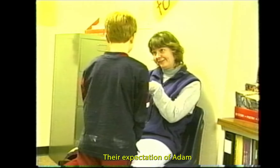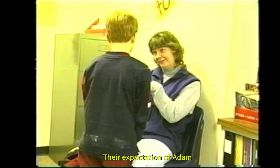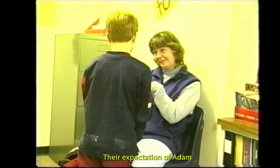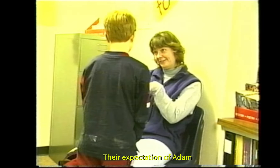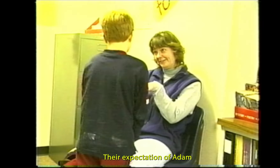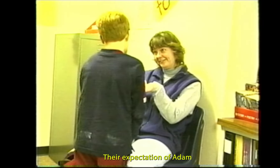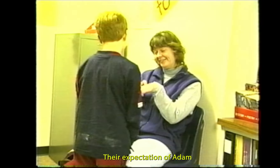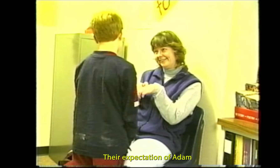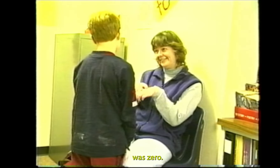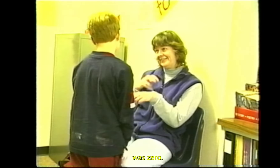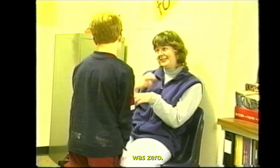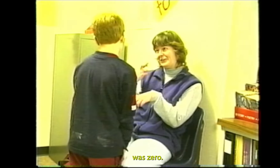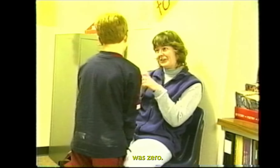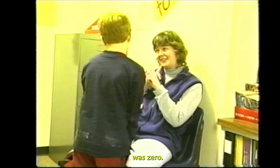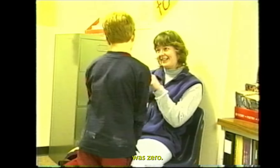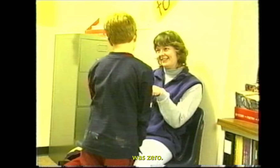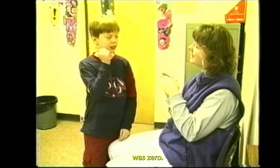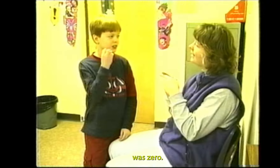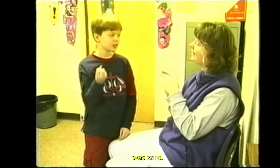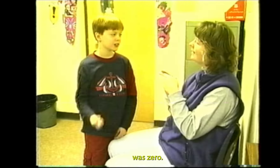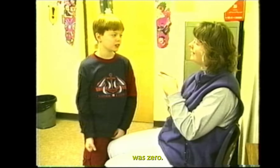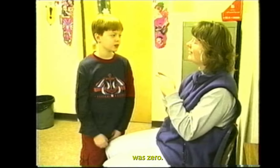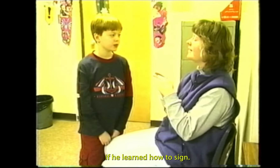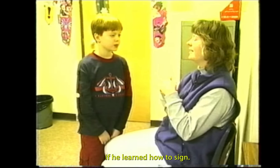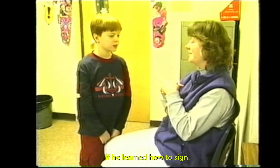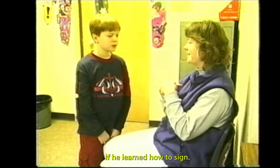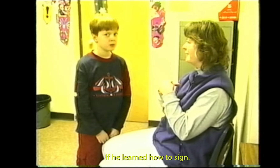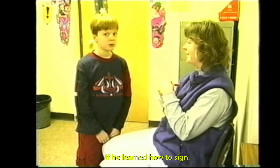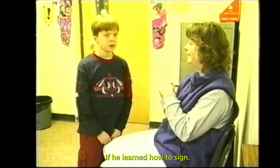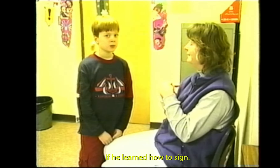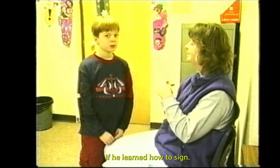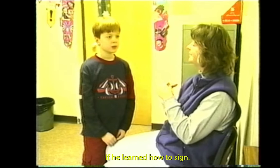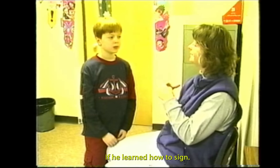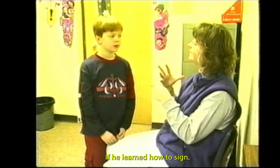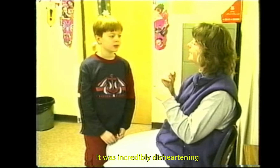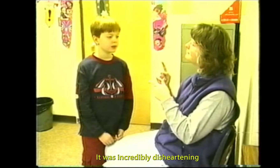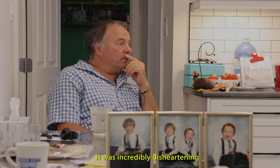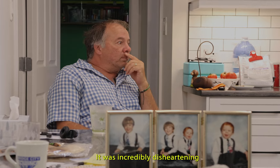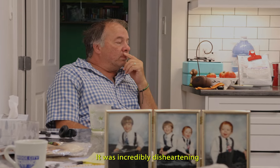was zero if he learned how to sign. It was